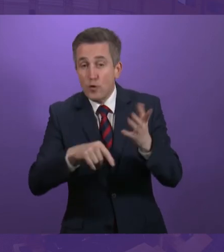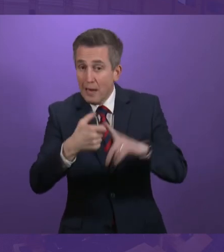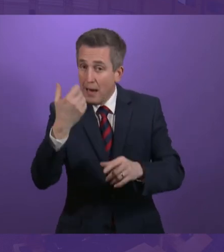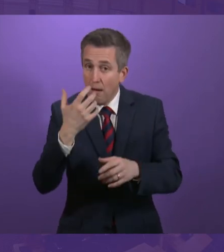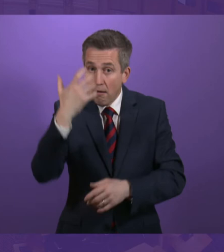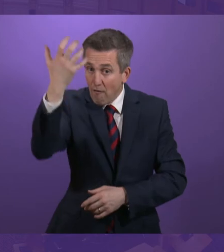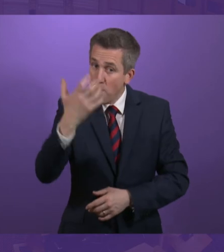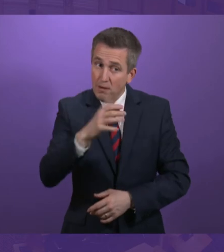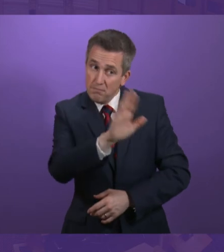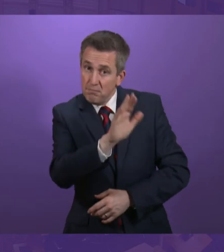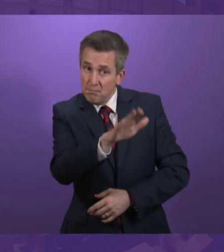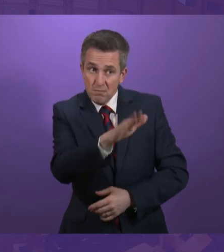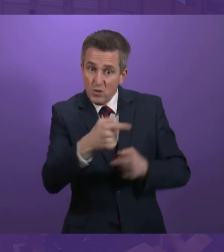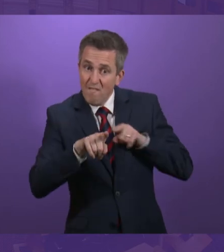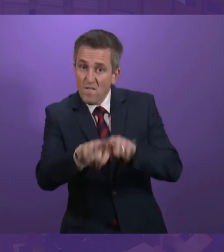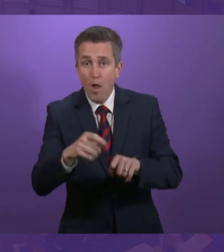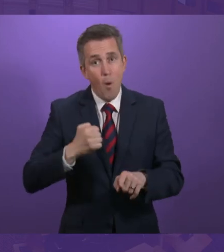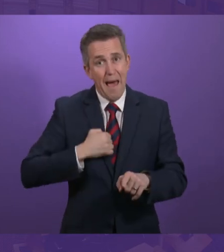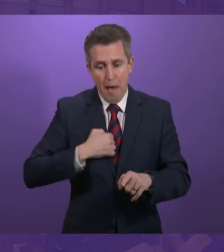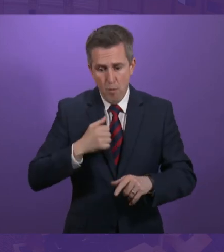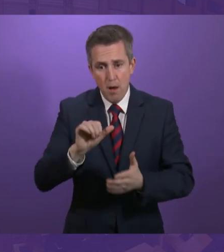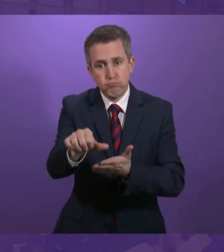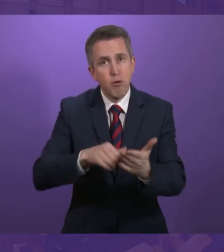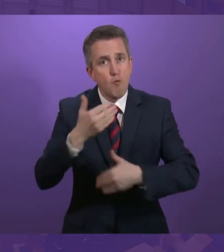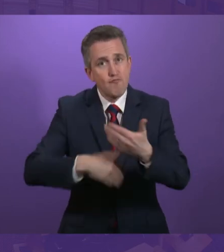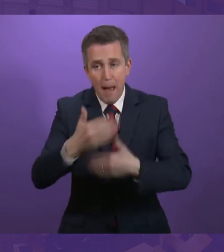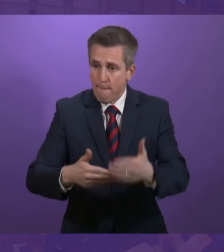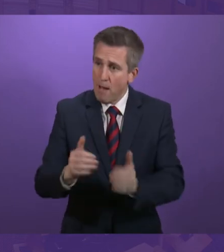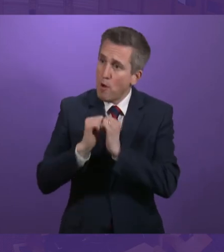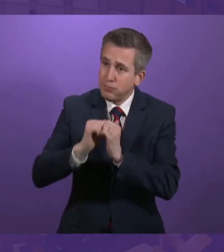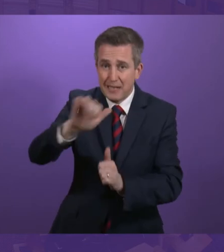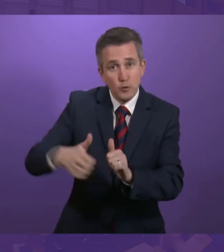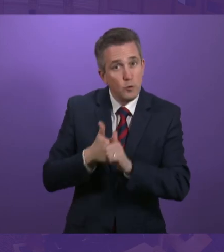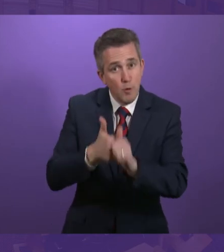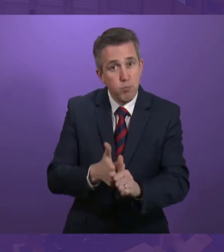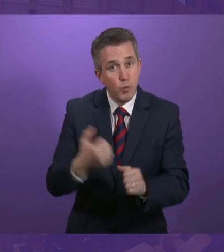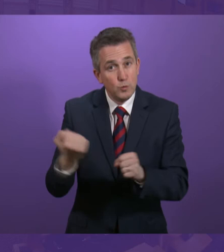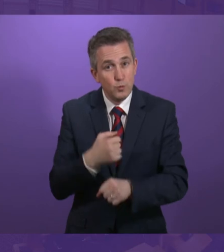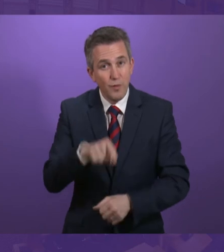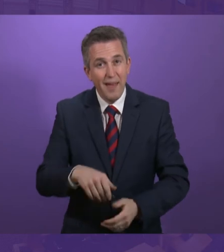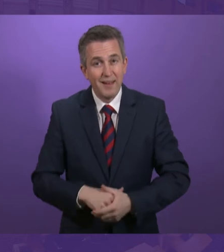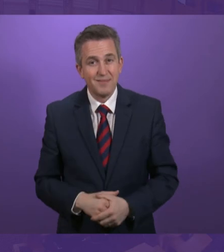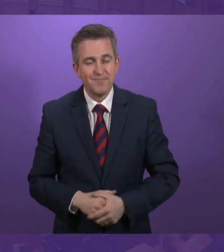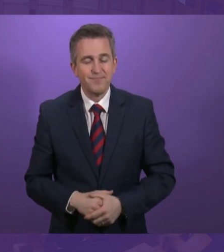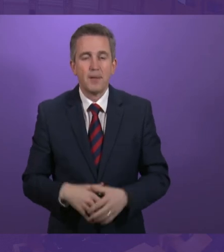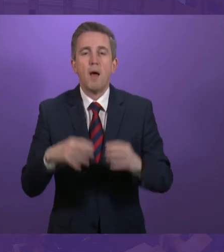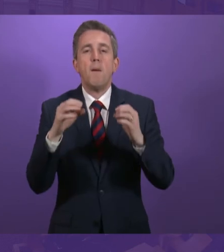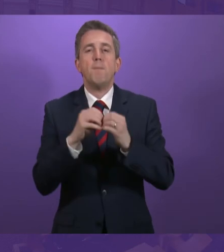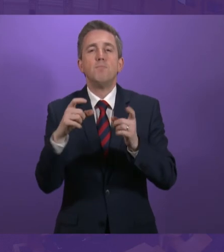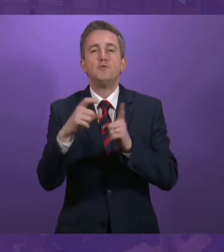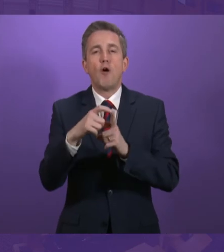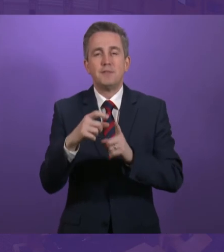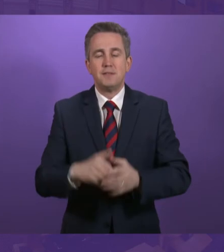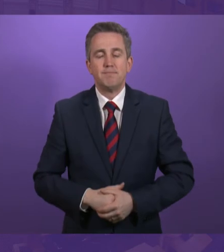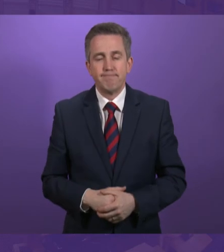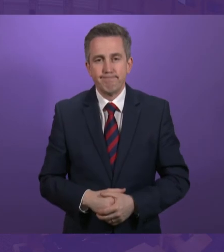deliver on our pace and change, then I would appreciate his support in doing that. Bob Dorris, to be followed by Neil